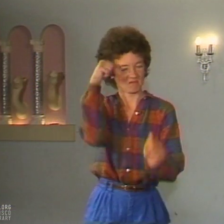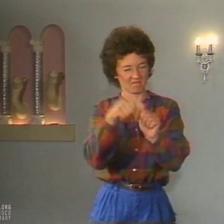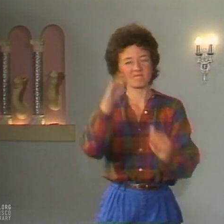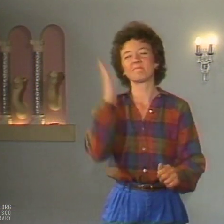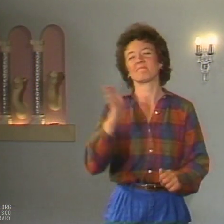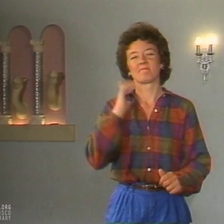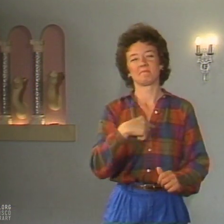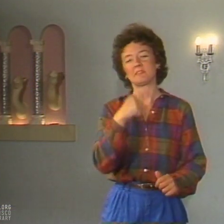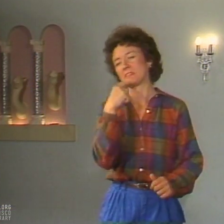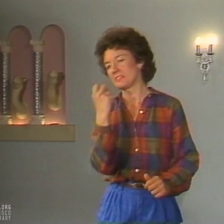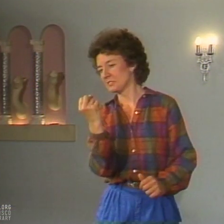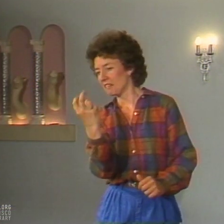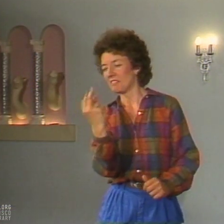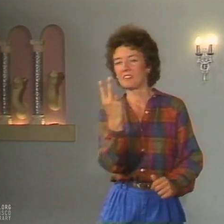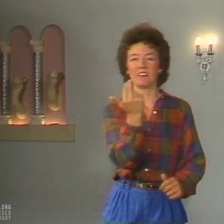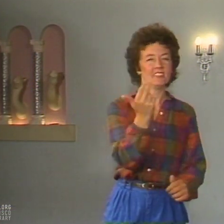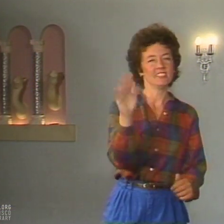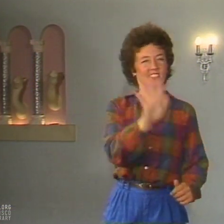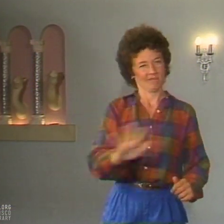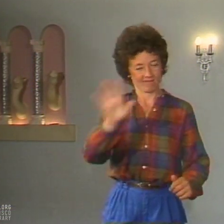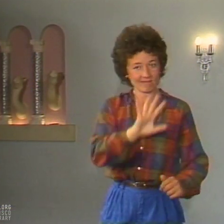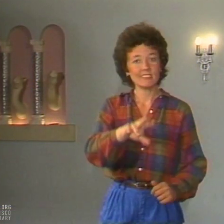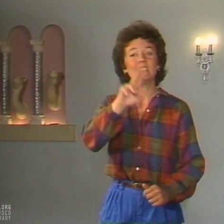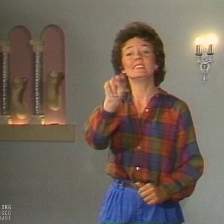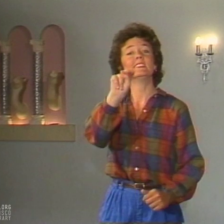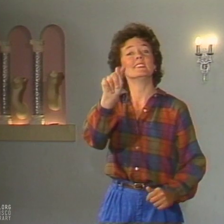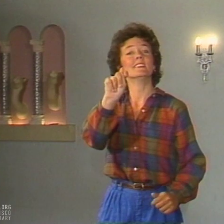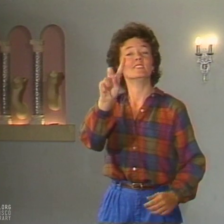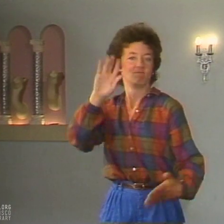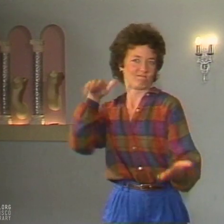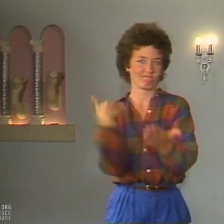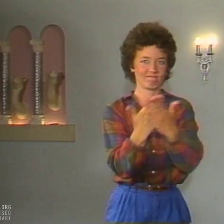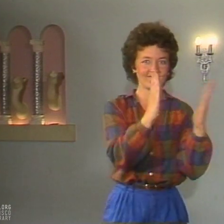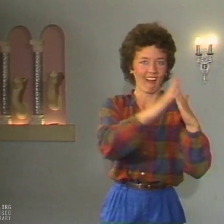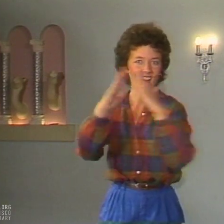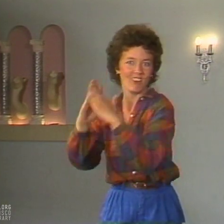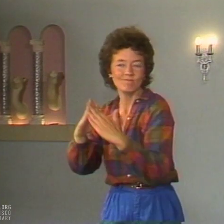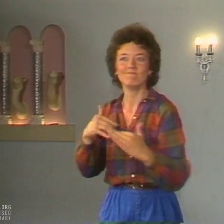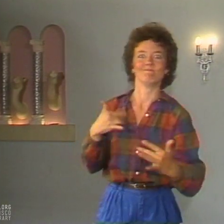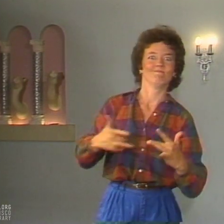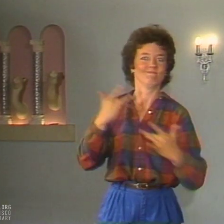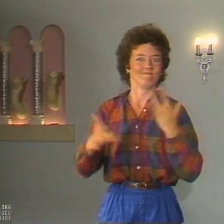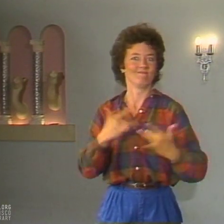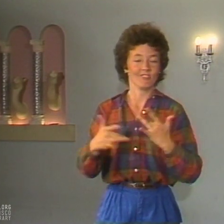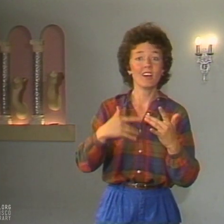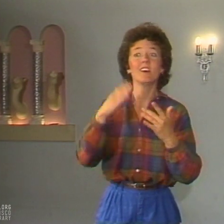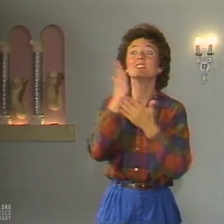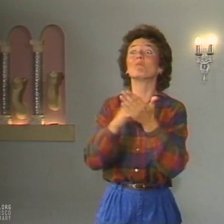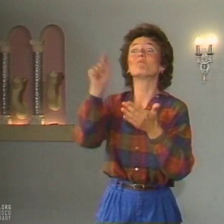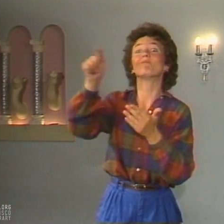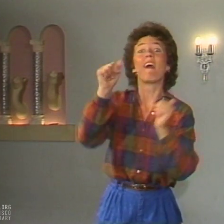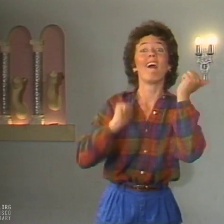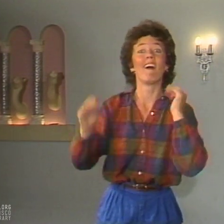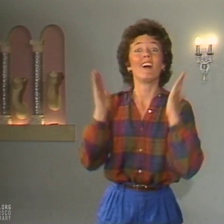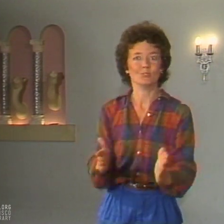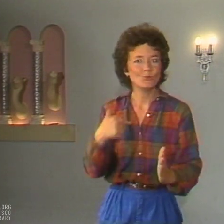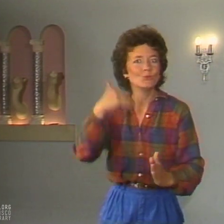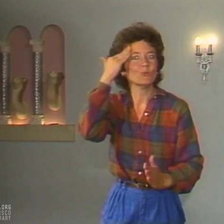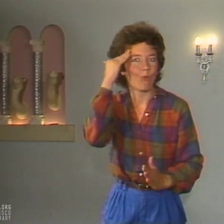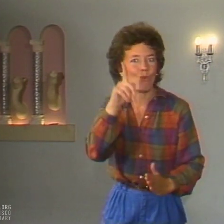When I was 12 or 13 years old, the National Theatre of the Deaf came to town. I was excited when my family took me to